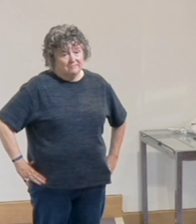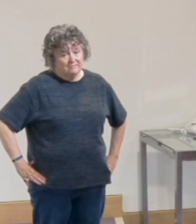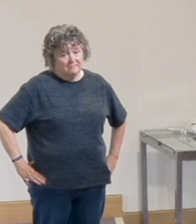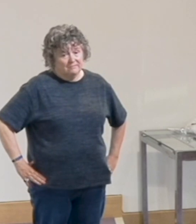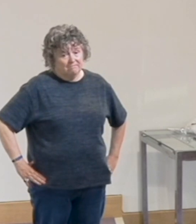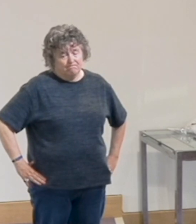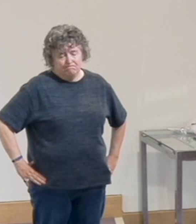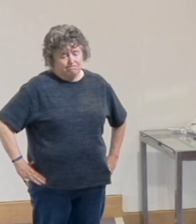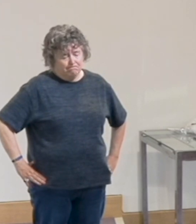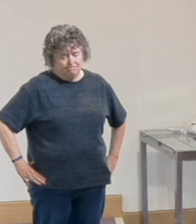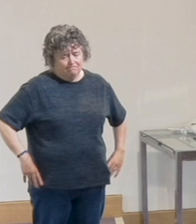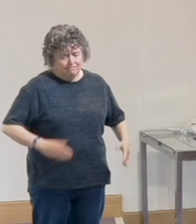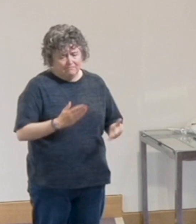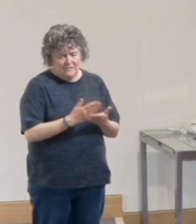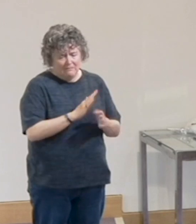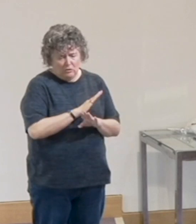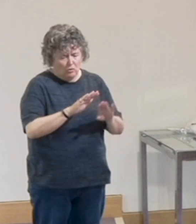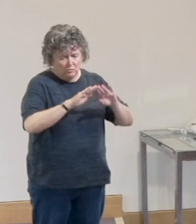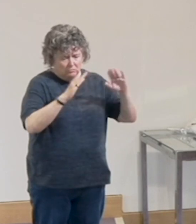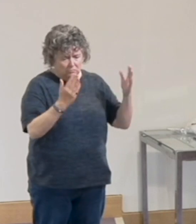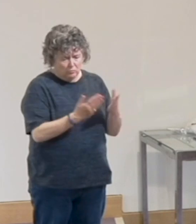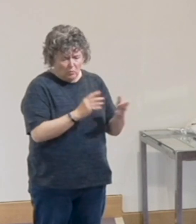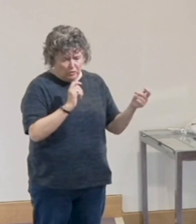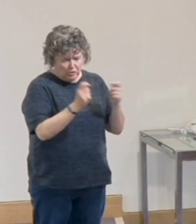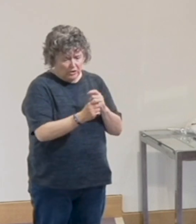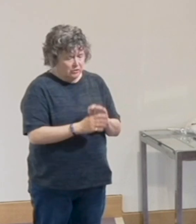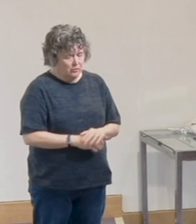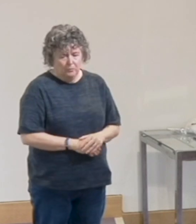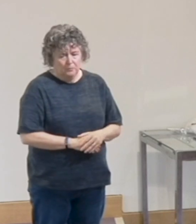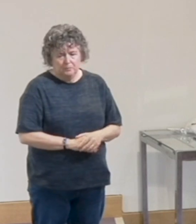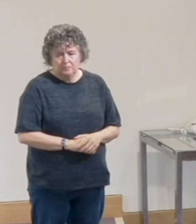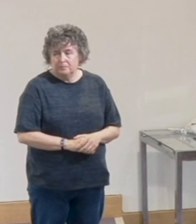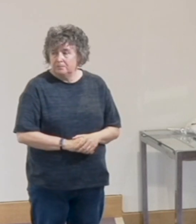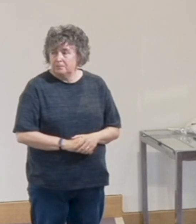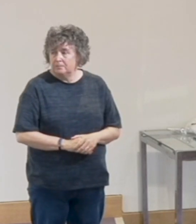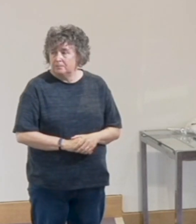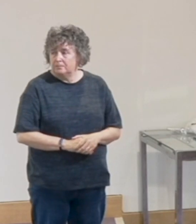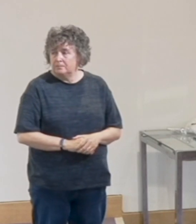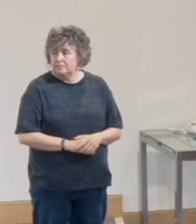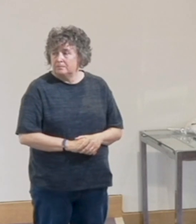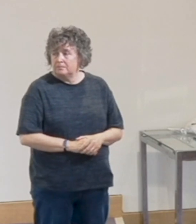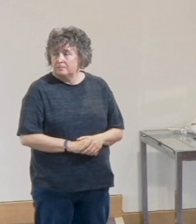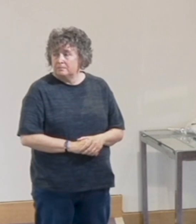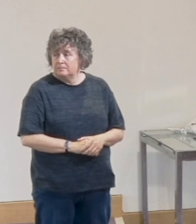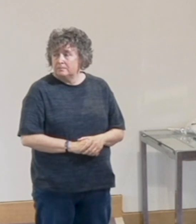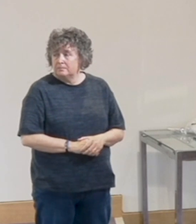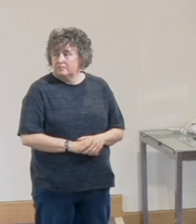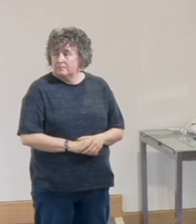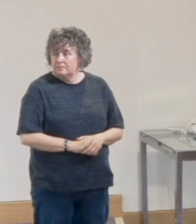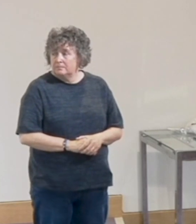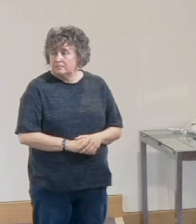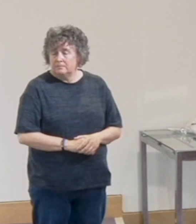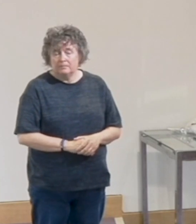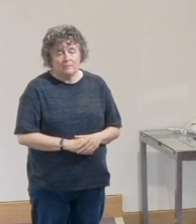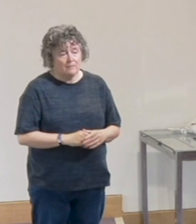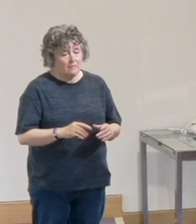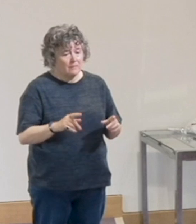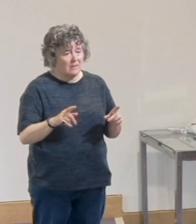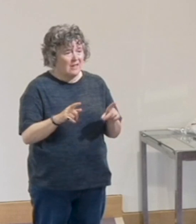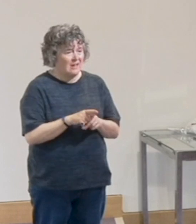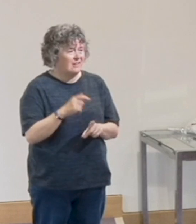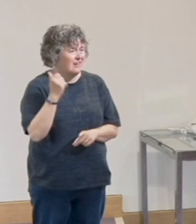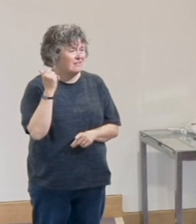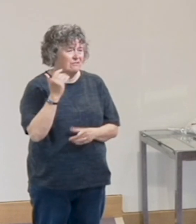so, I don't think they'll be world-changing in any way, shape or form. And eventually they will be found out for what they are,